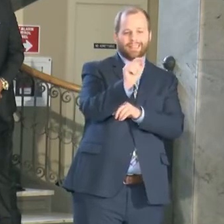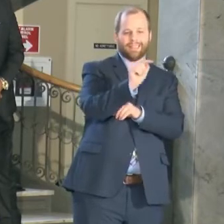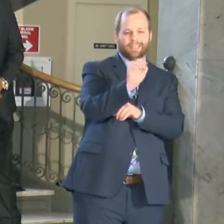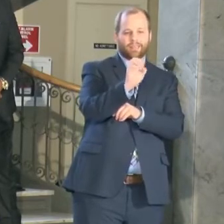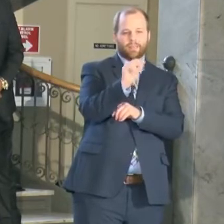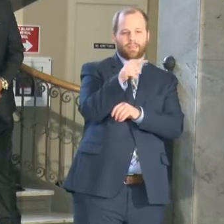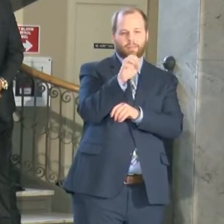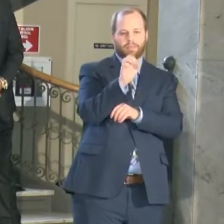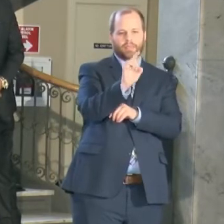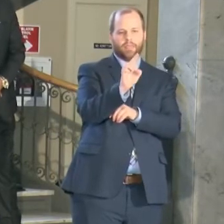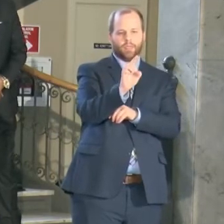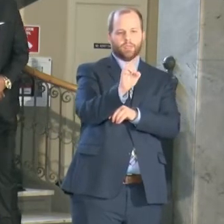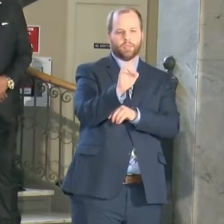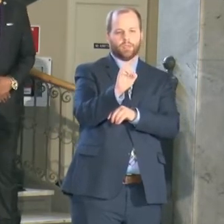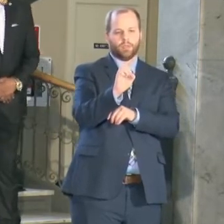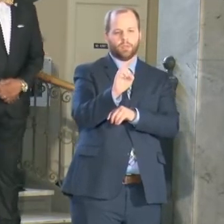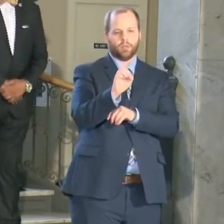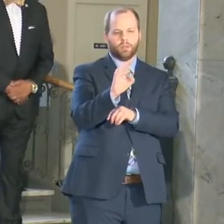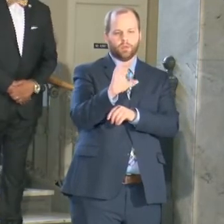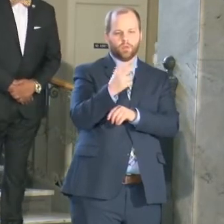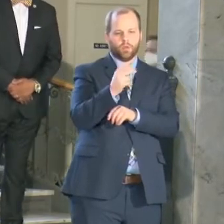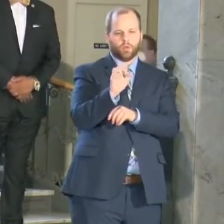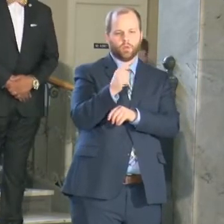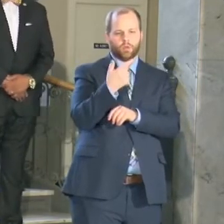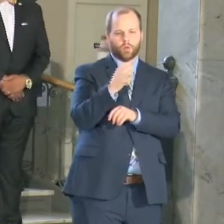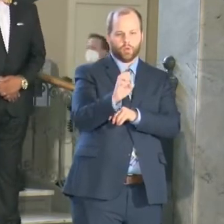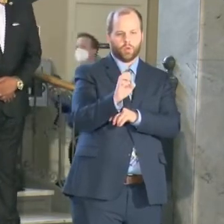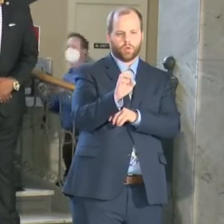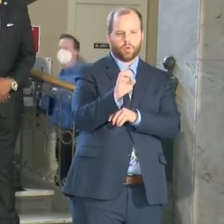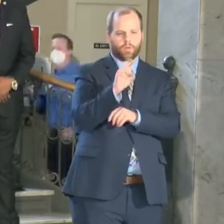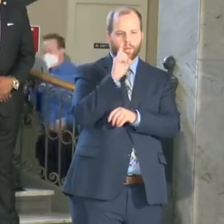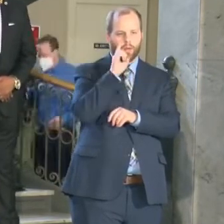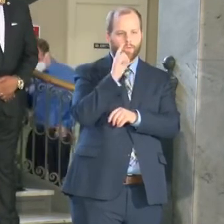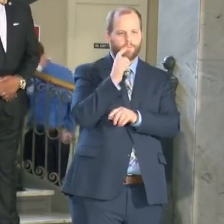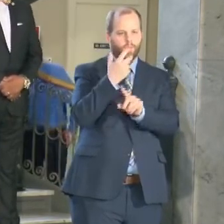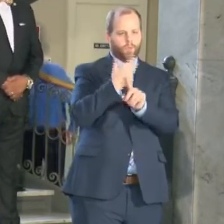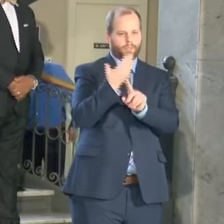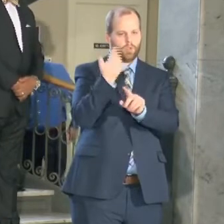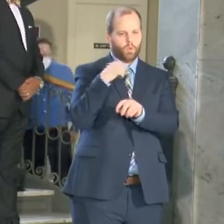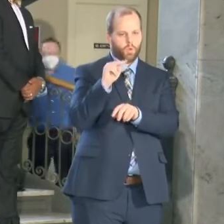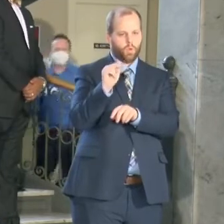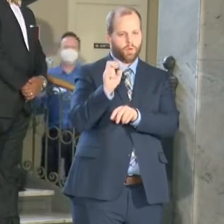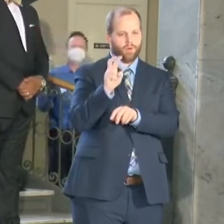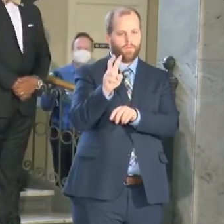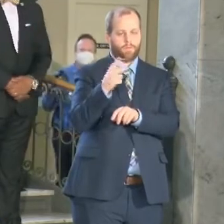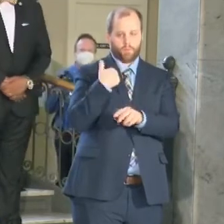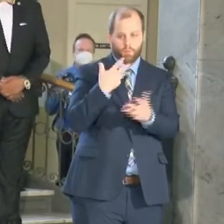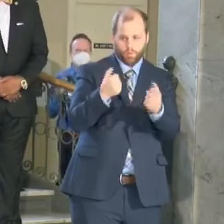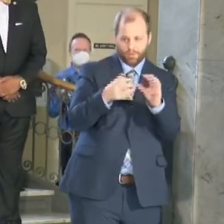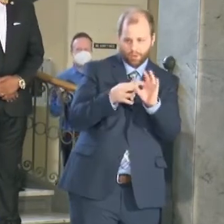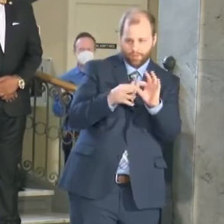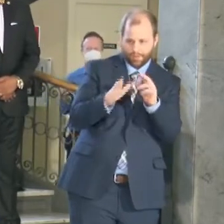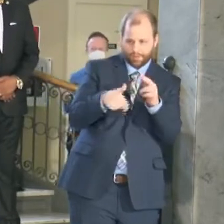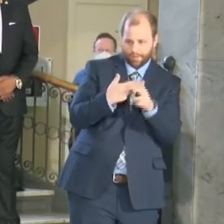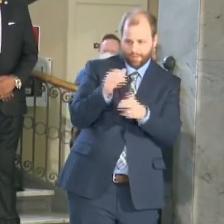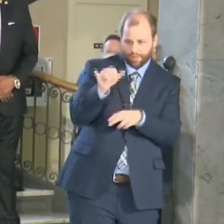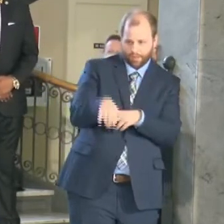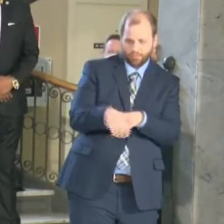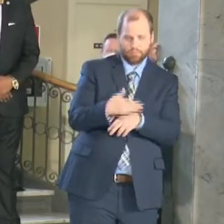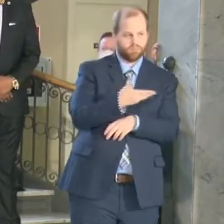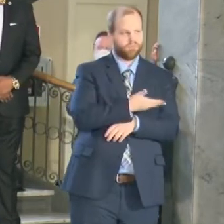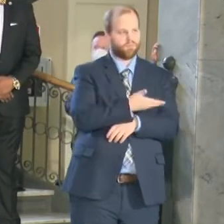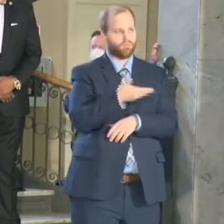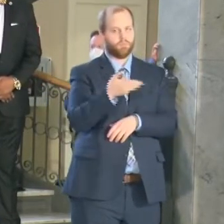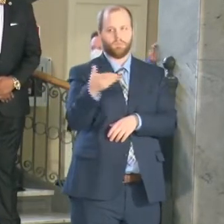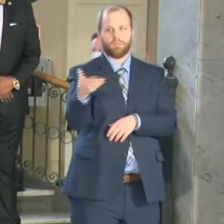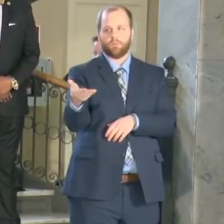november of last year three months ago any comments on that i'll ask uh sister chief